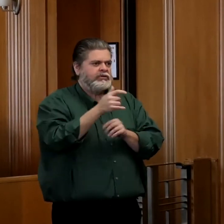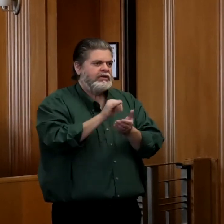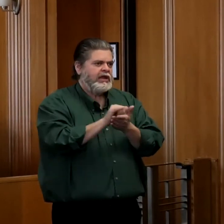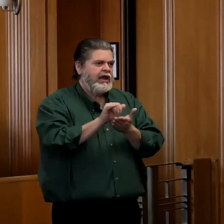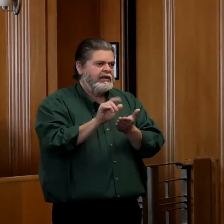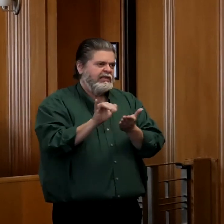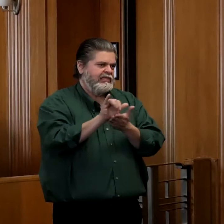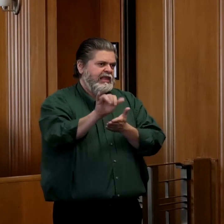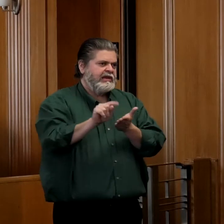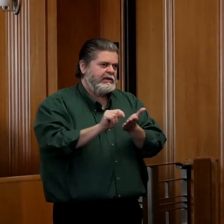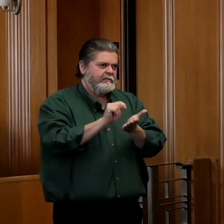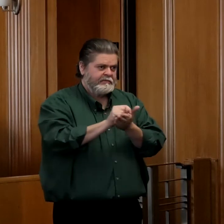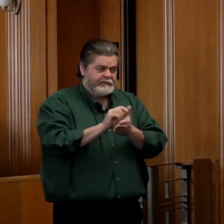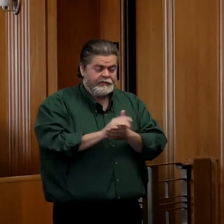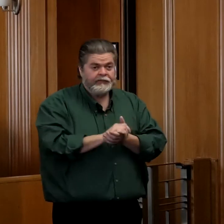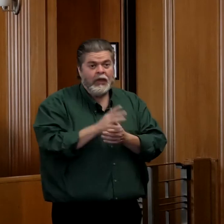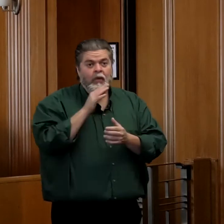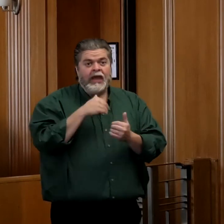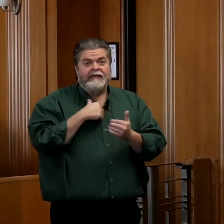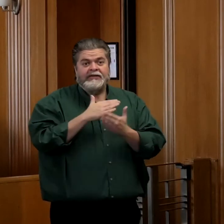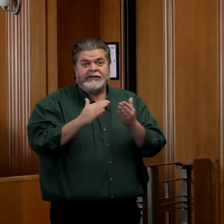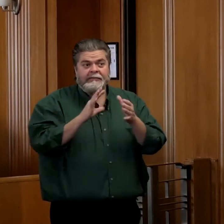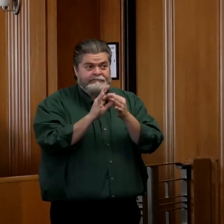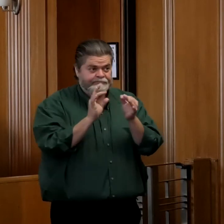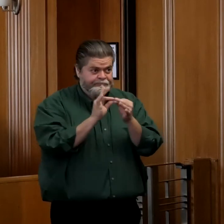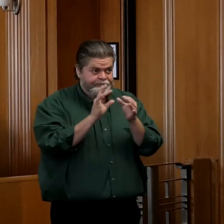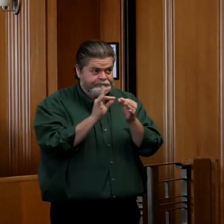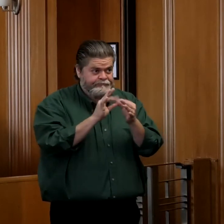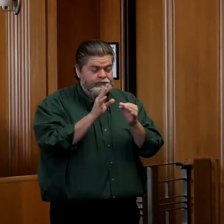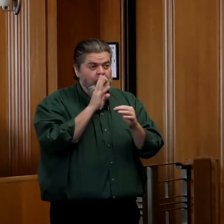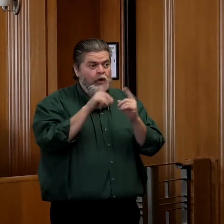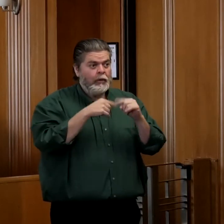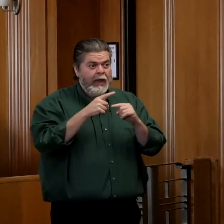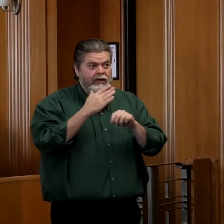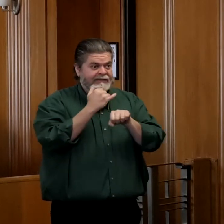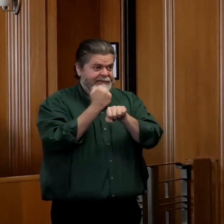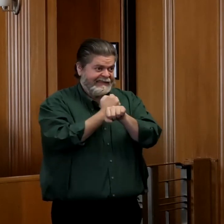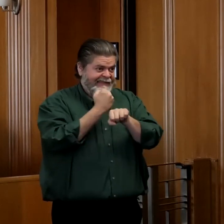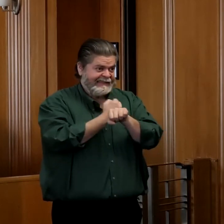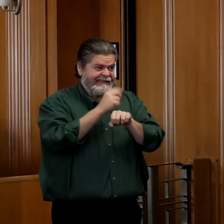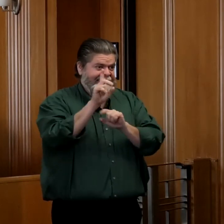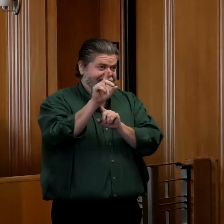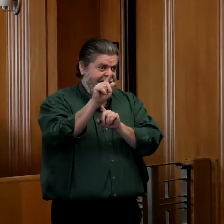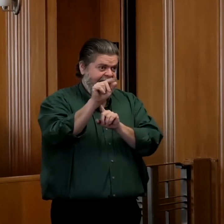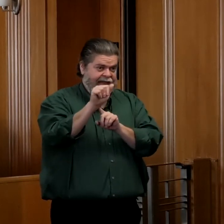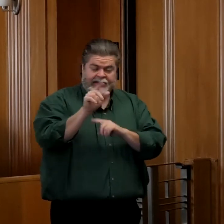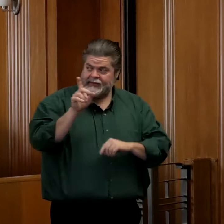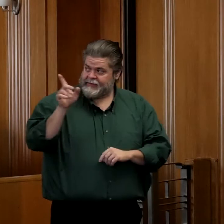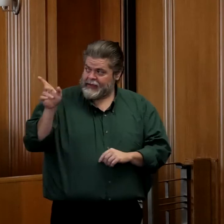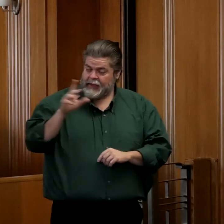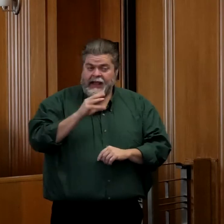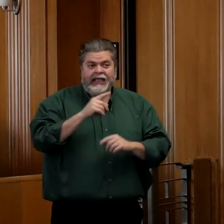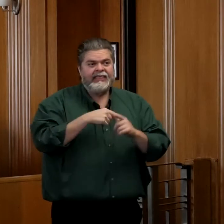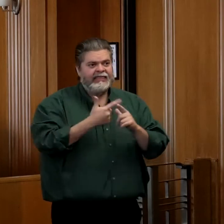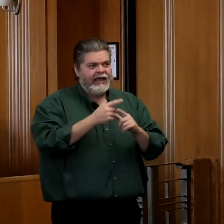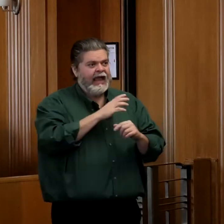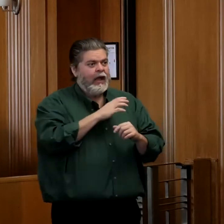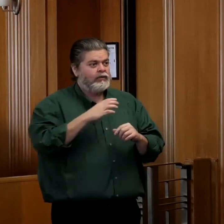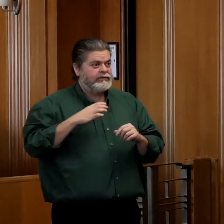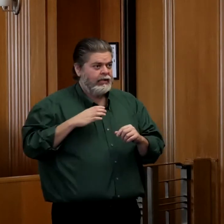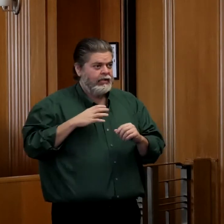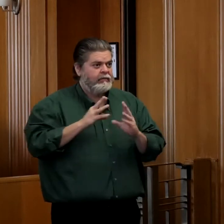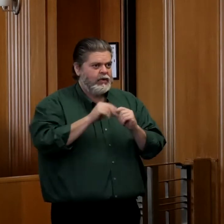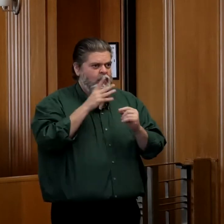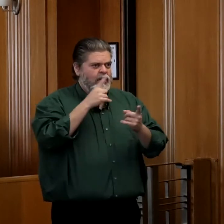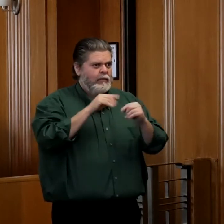What I'm going to do today is have a few brief remarks on the data here, talk a little bit about a couple of council actions that we'll see on Tuesday night, and then